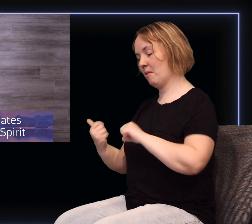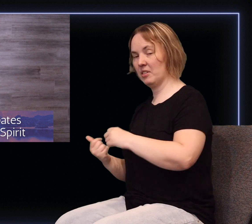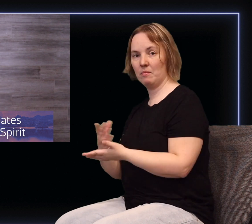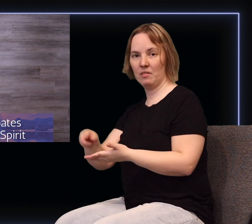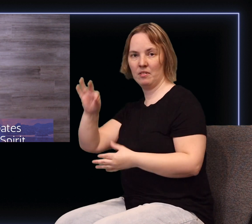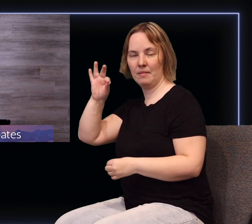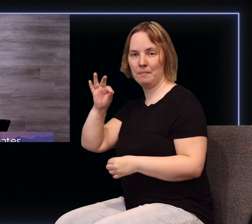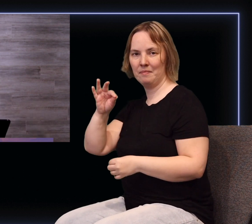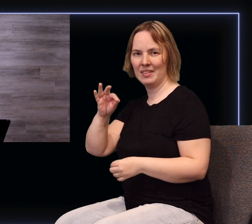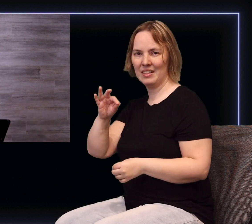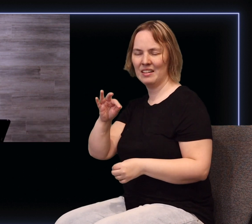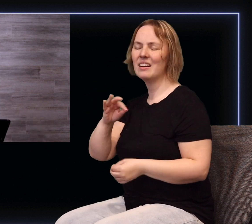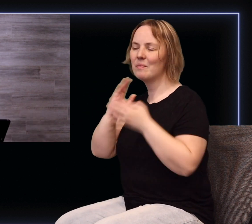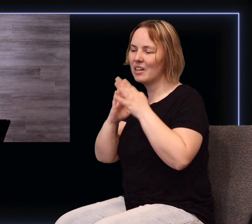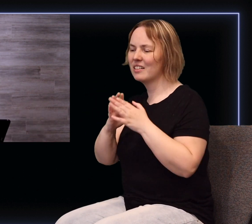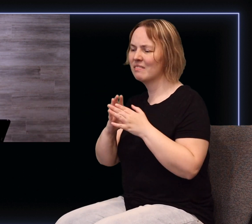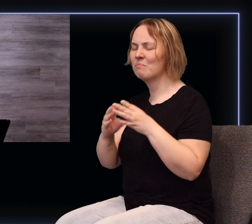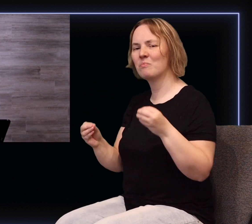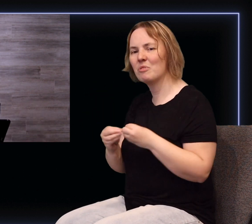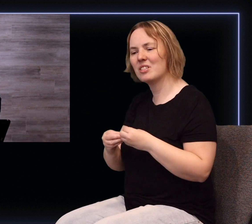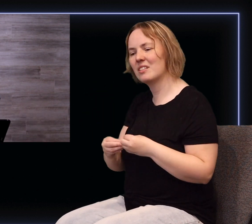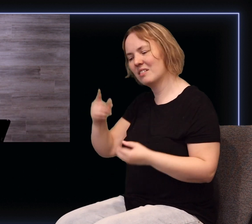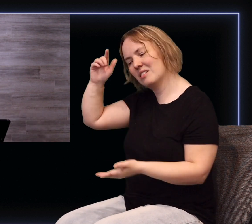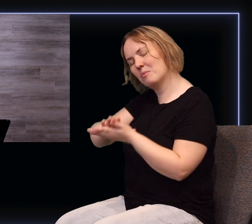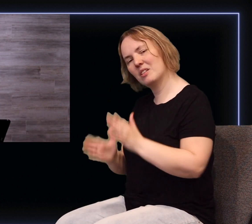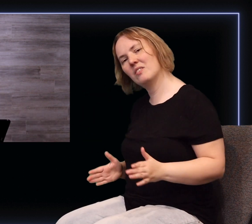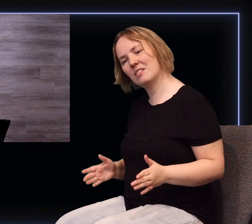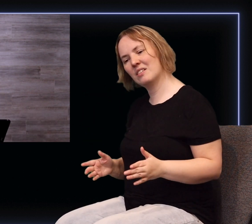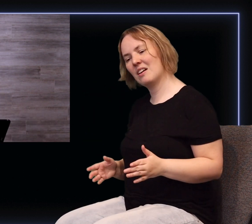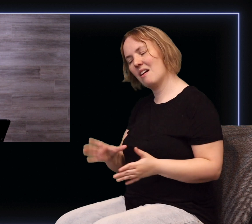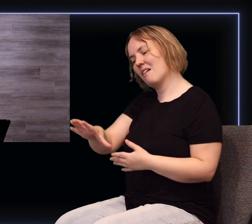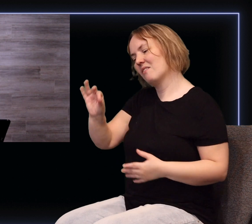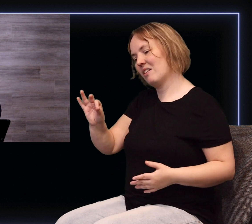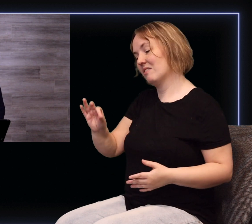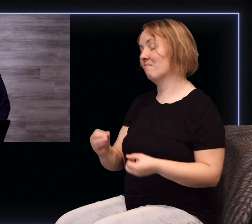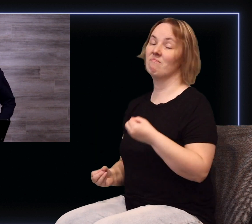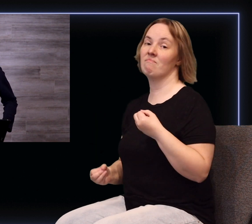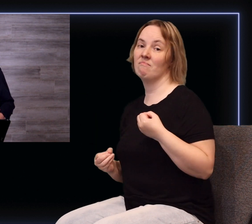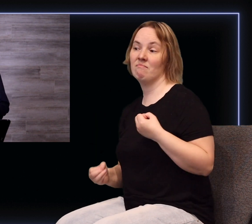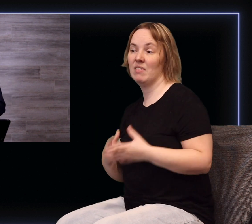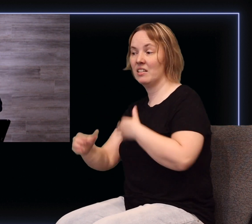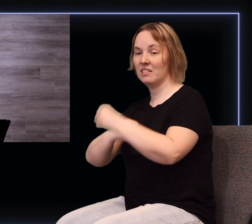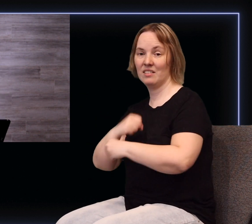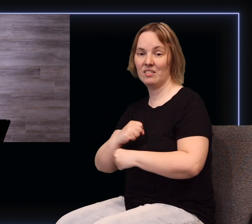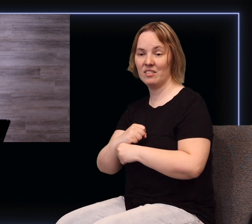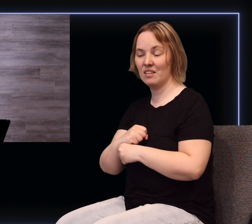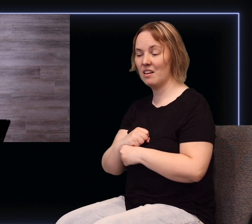believers right now of course you know I've found over many years of being in ministry many years of walking the Lord that the real issue in the church at